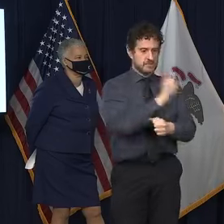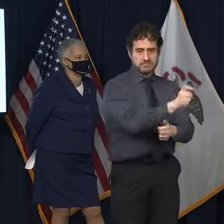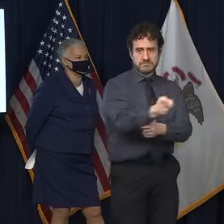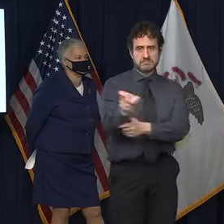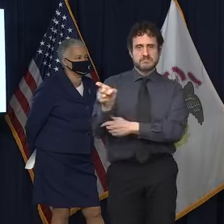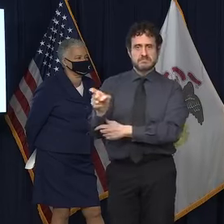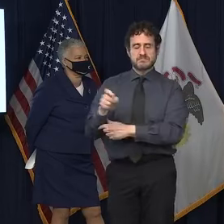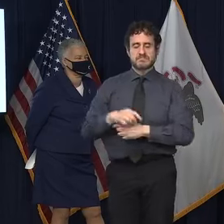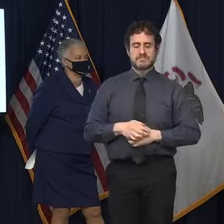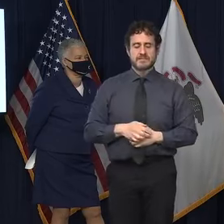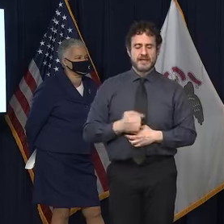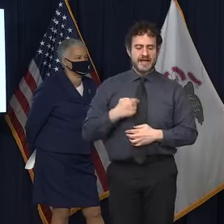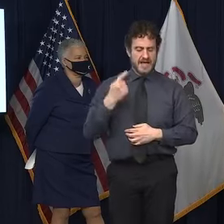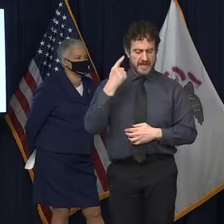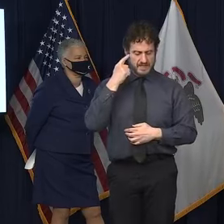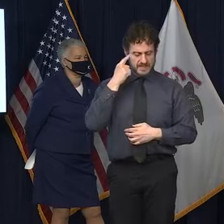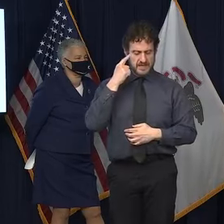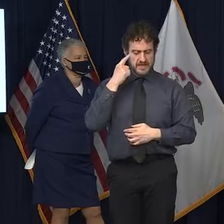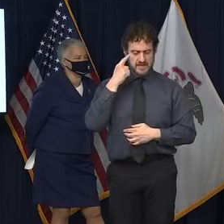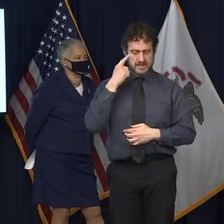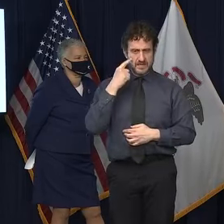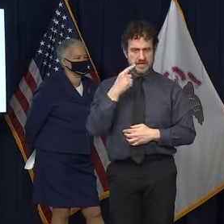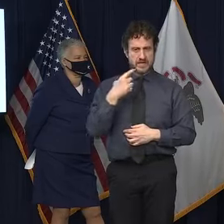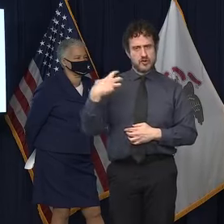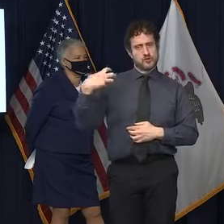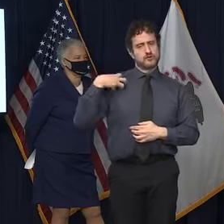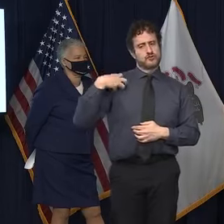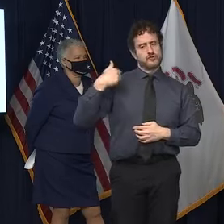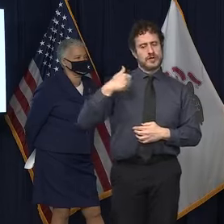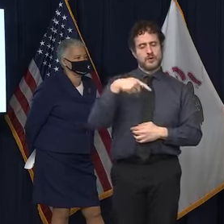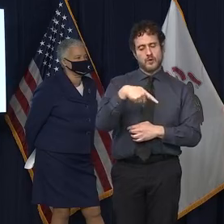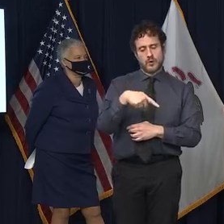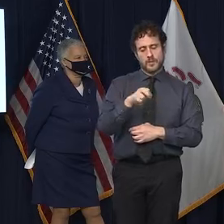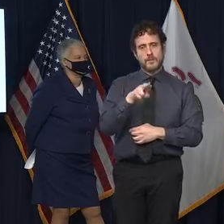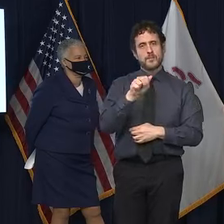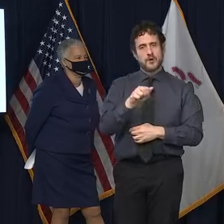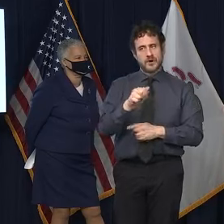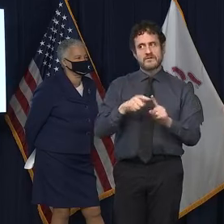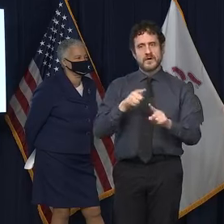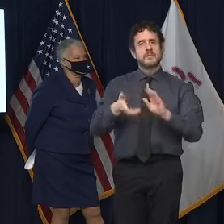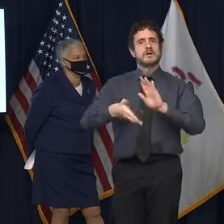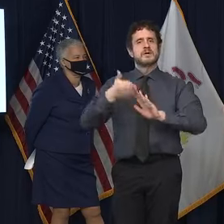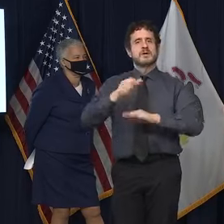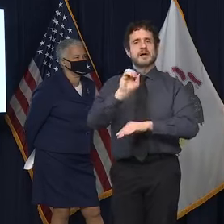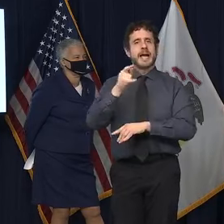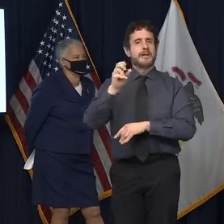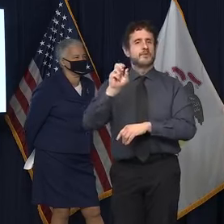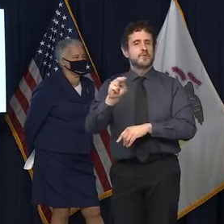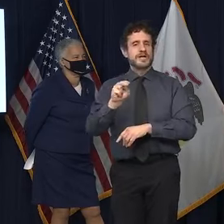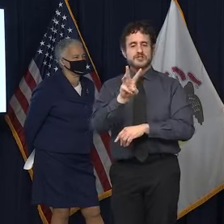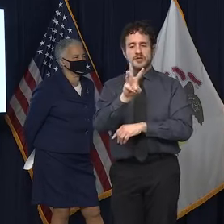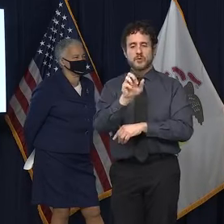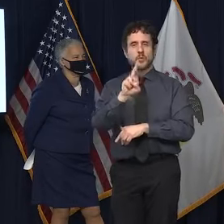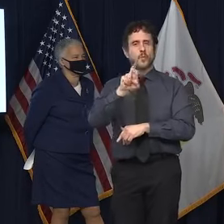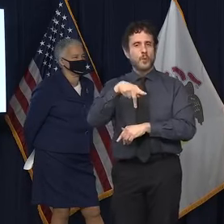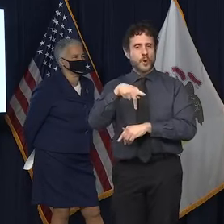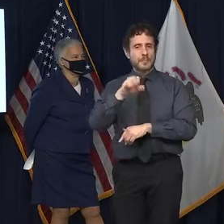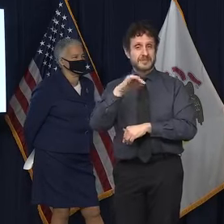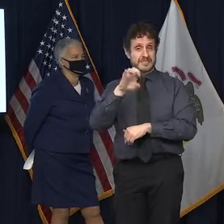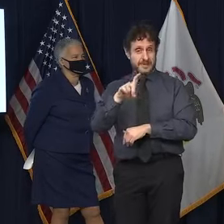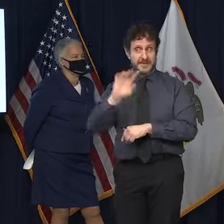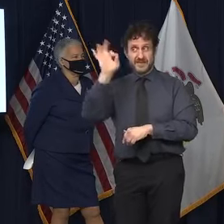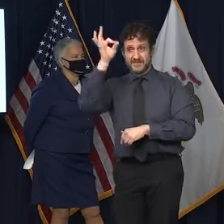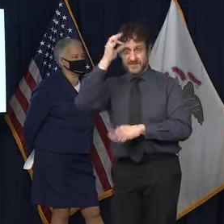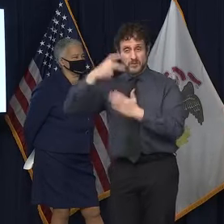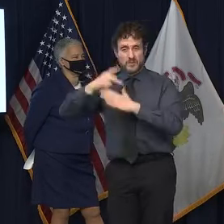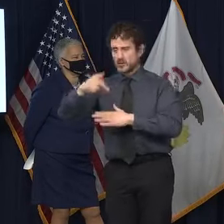think, um, general Perna at the, at operation warp speed, the same. I think that he wants to make sure this